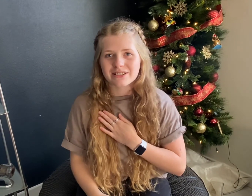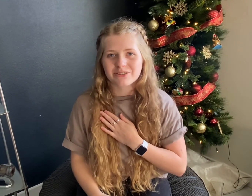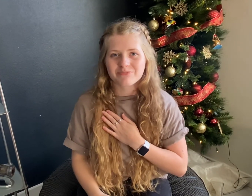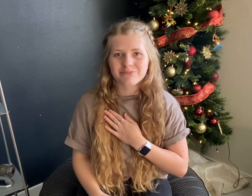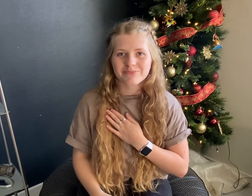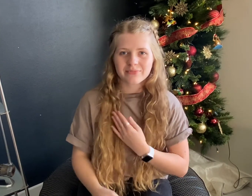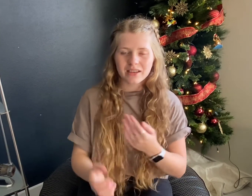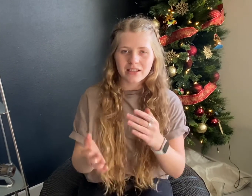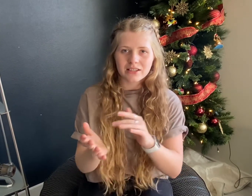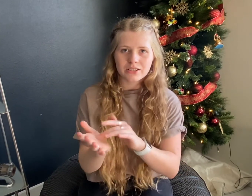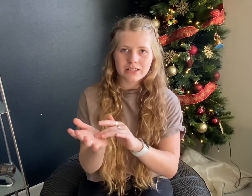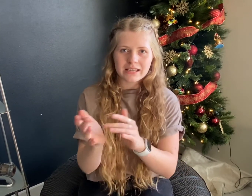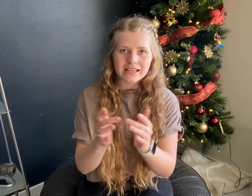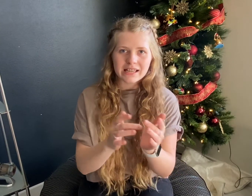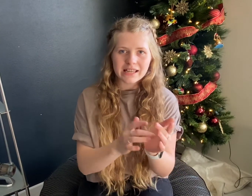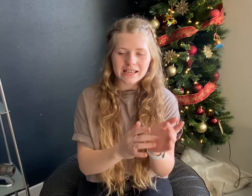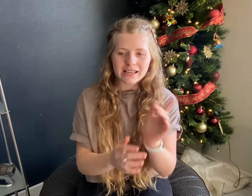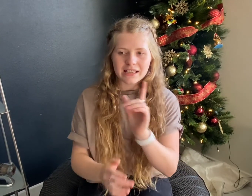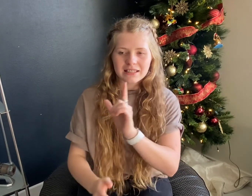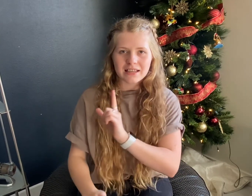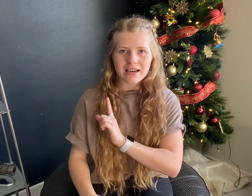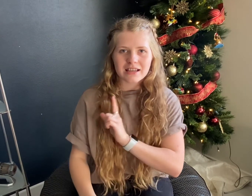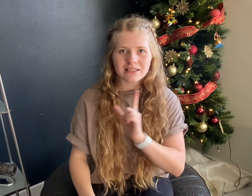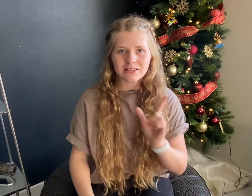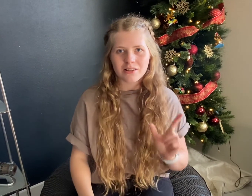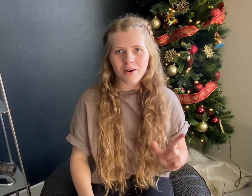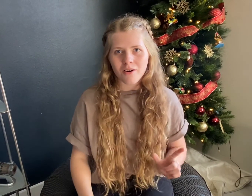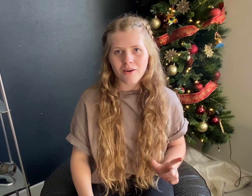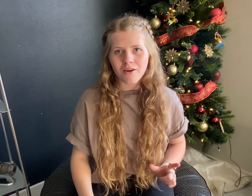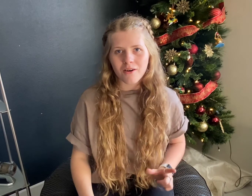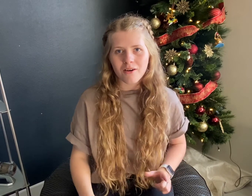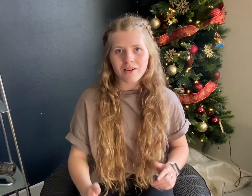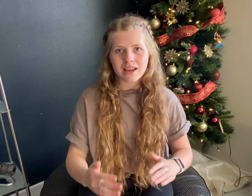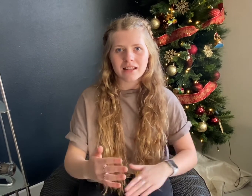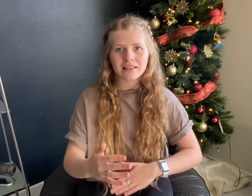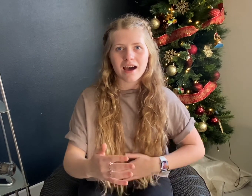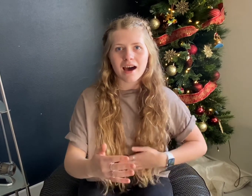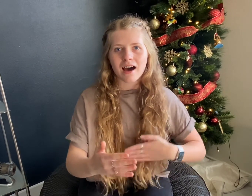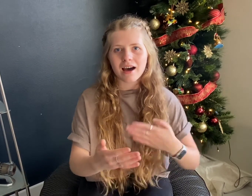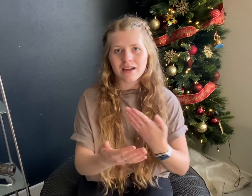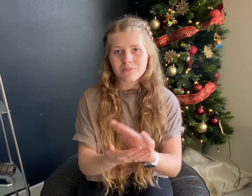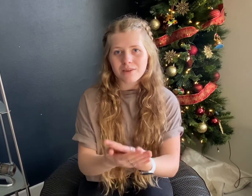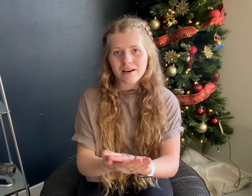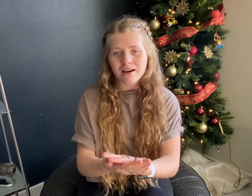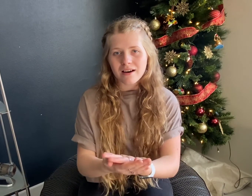Jesus, Lord of thy grace.